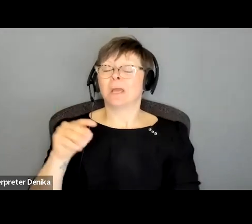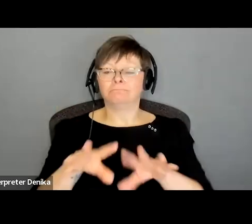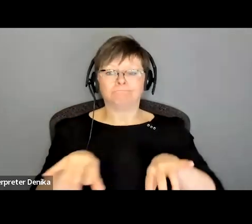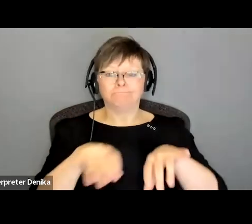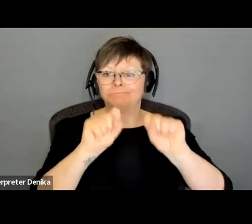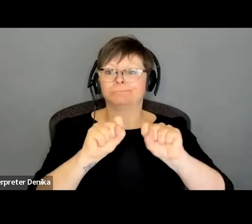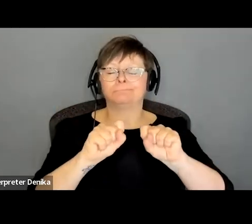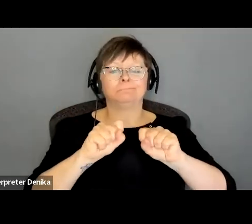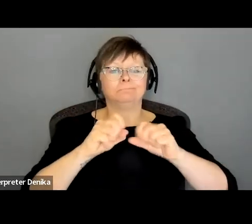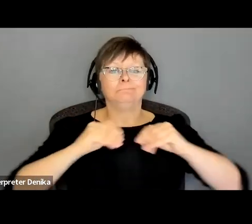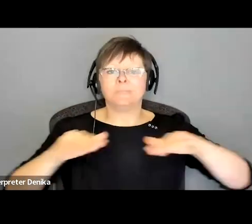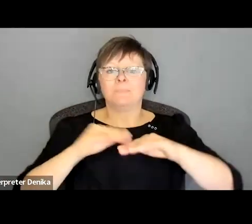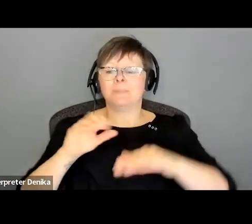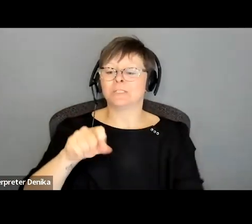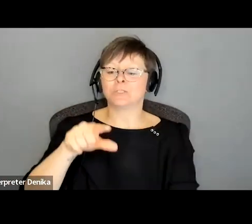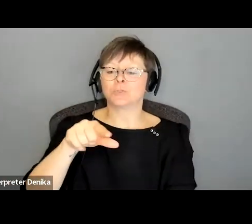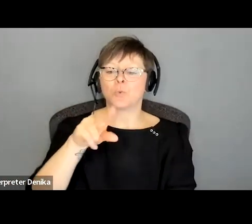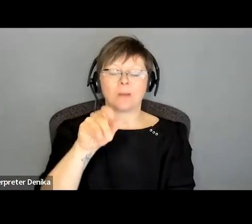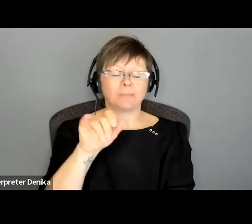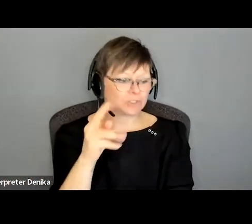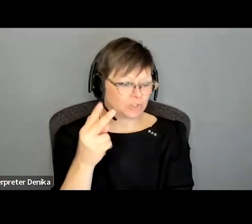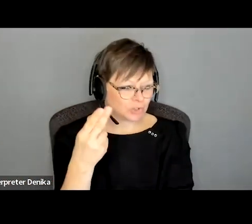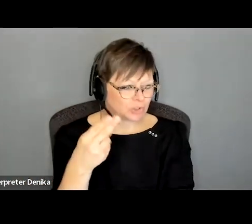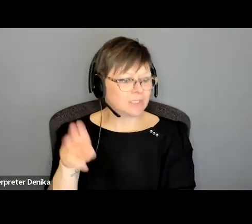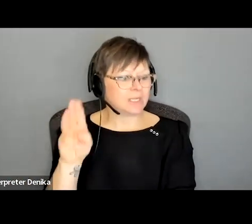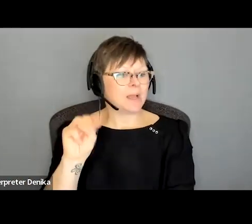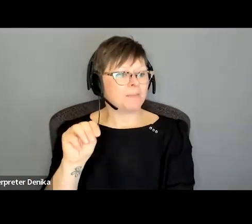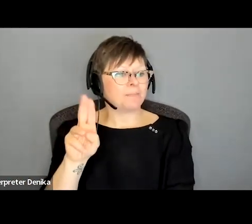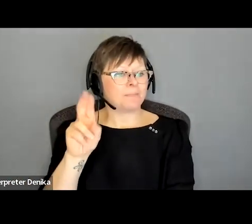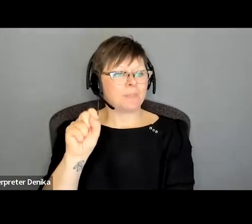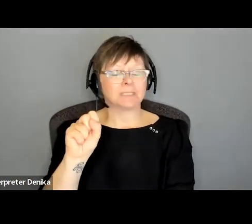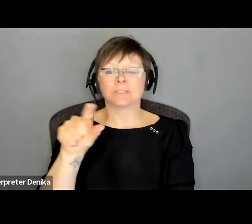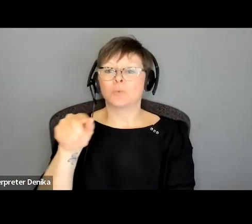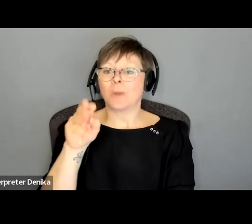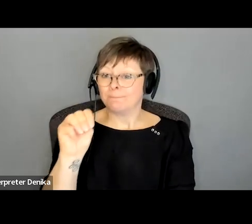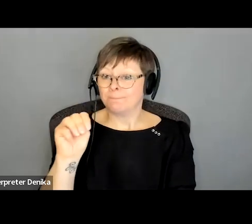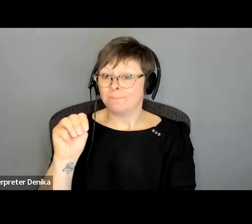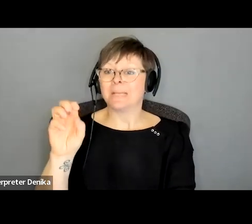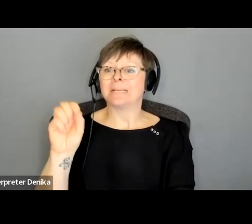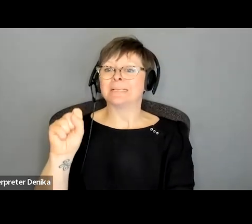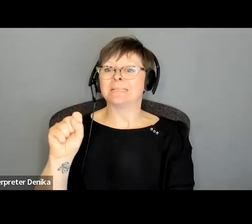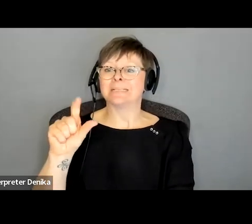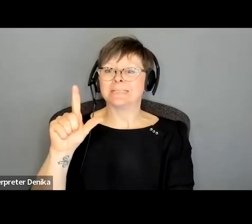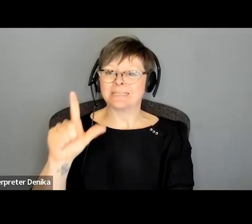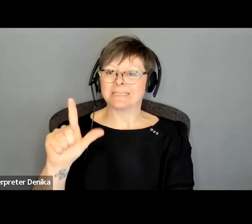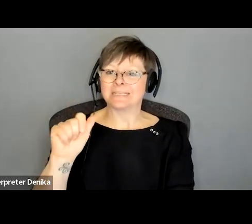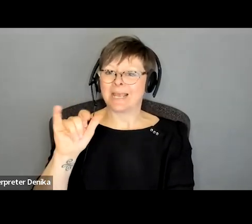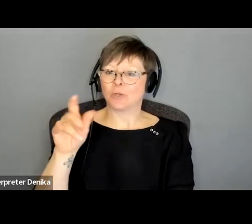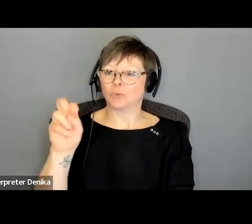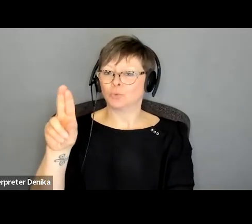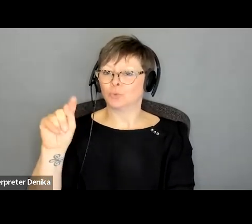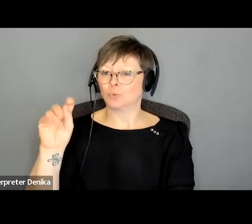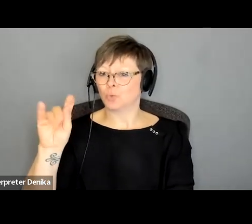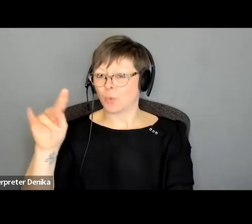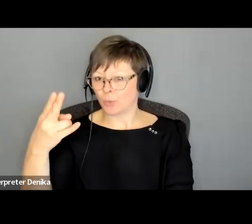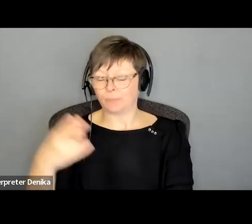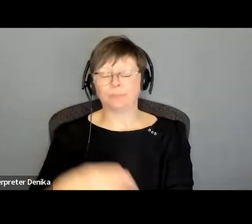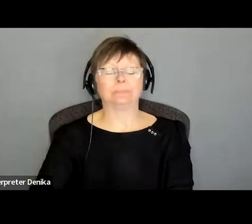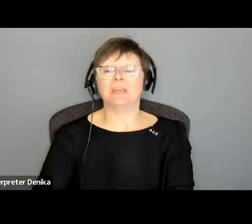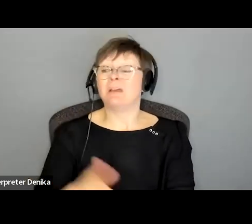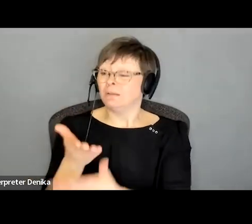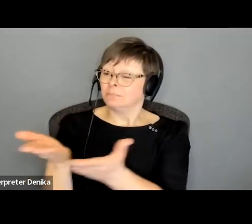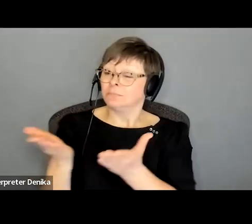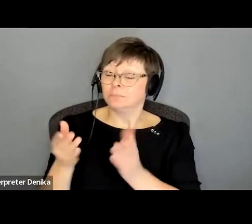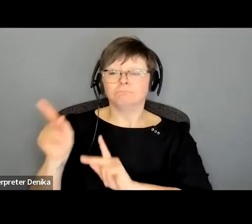lands of the squamish the musqueam and the sliwatooth first nations uh these peoples uh